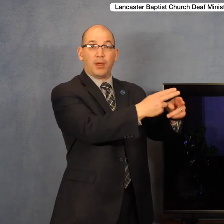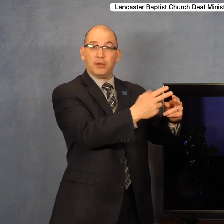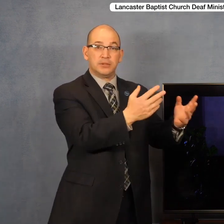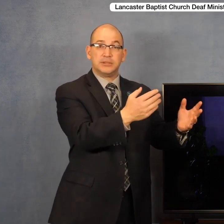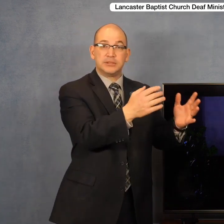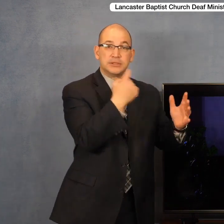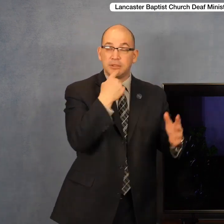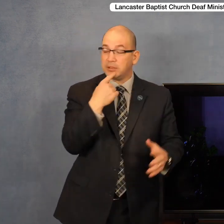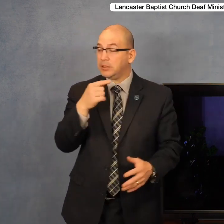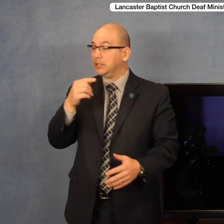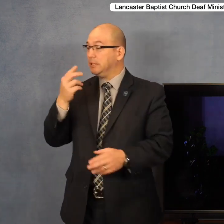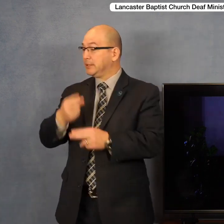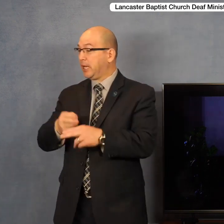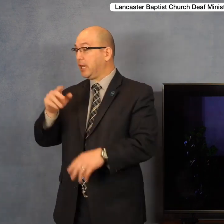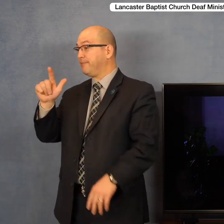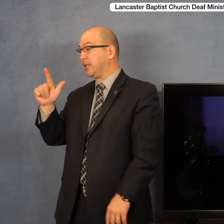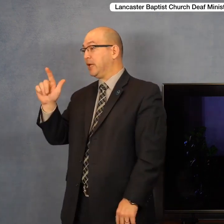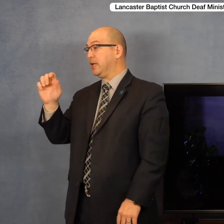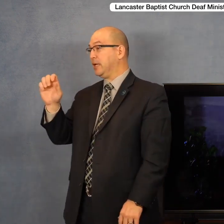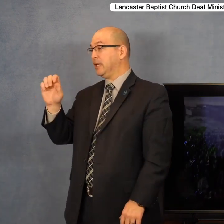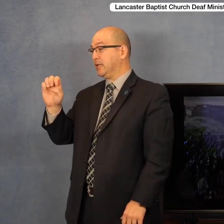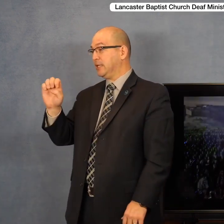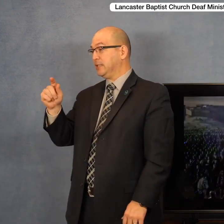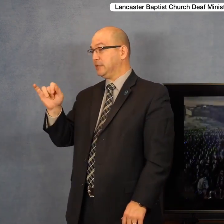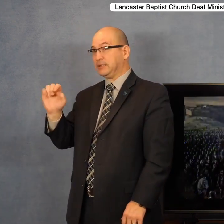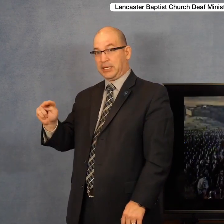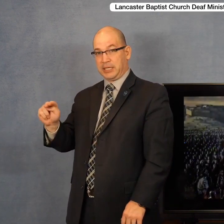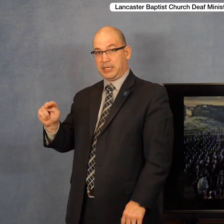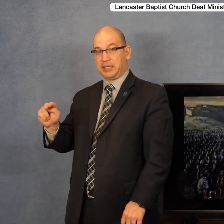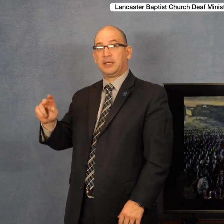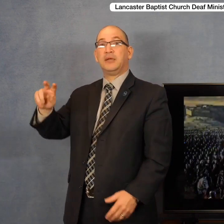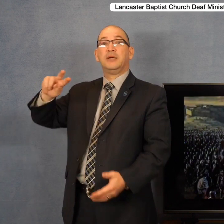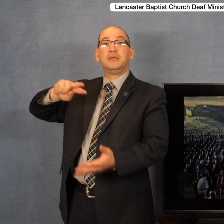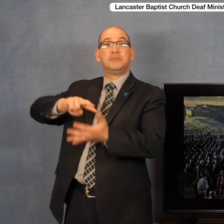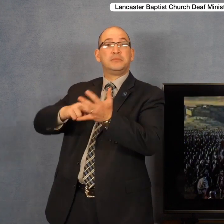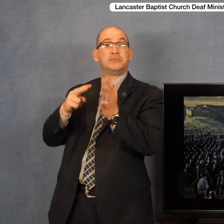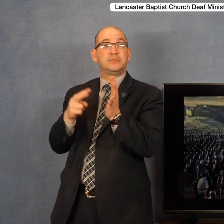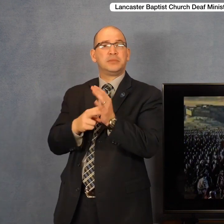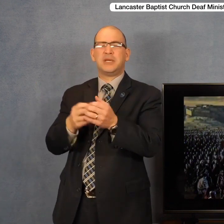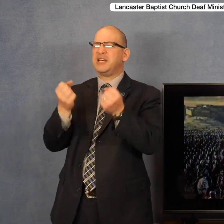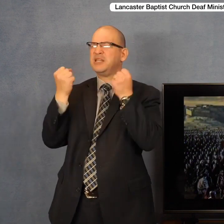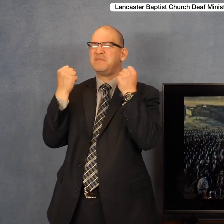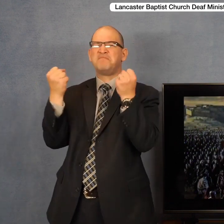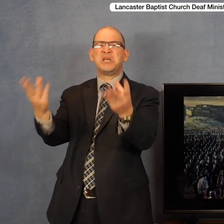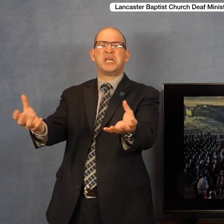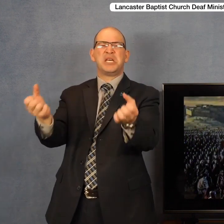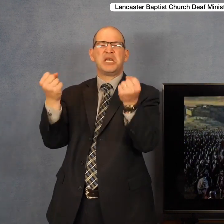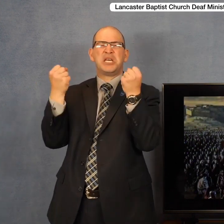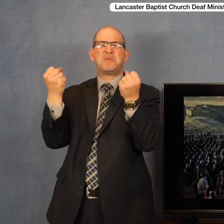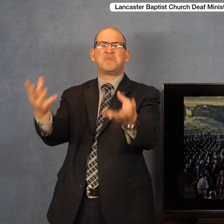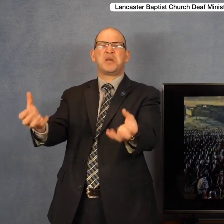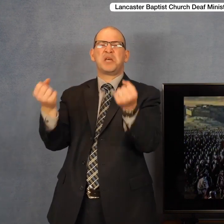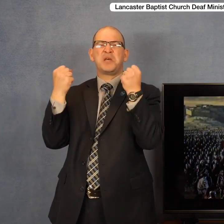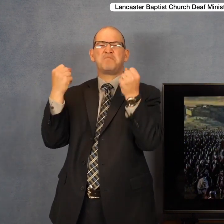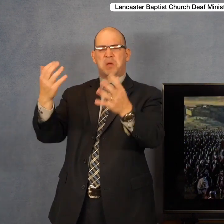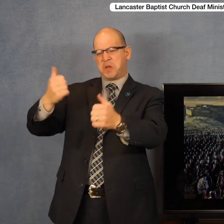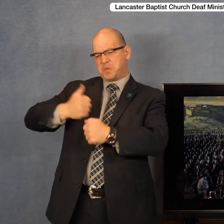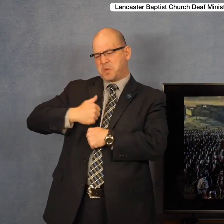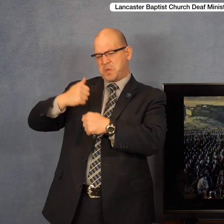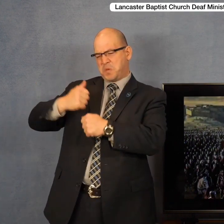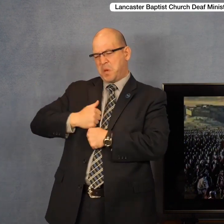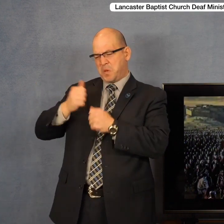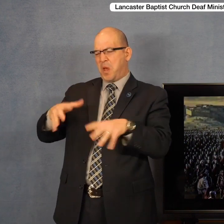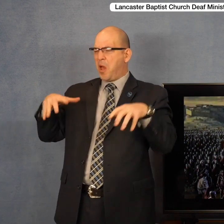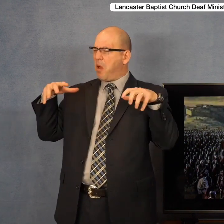name Legion. And the word Legion describes for us a great number of soldiers, thousands